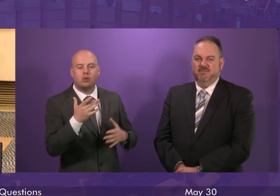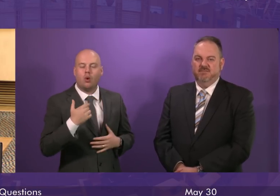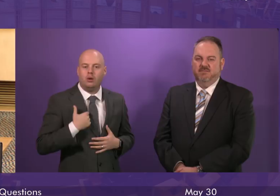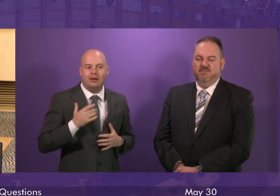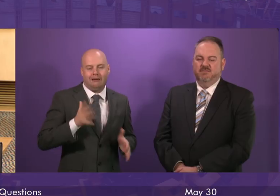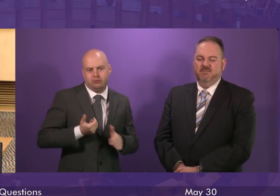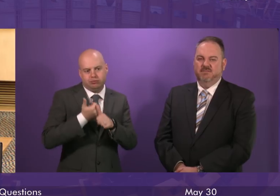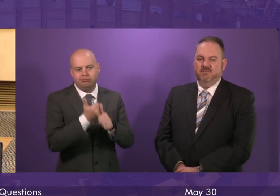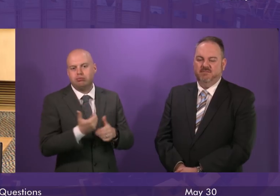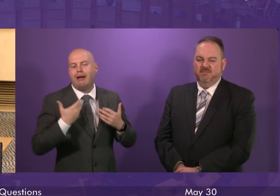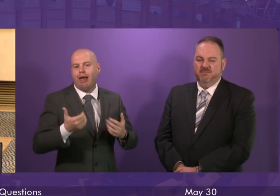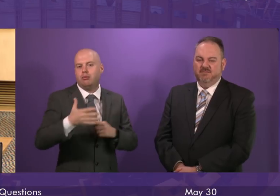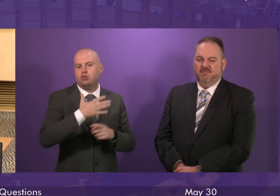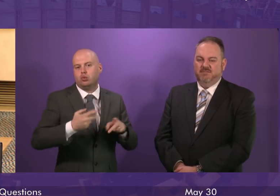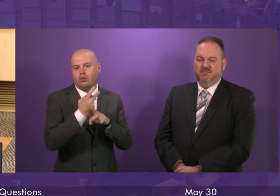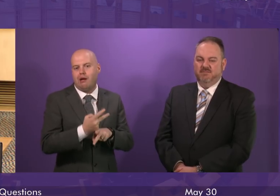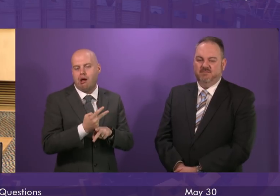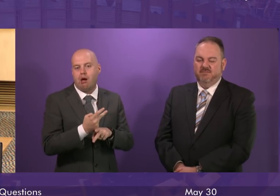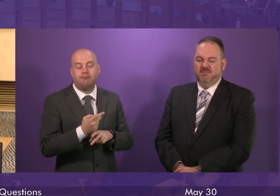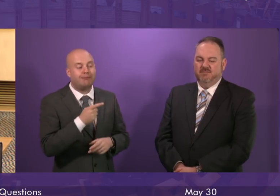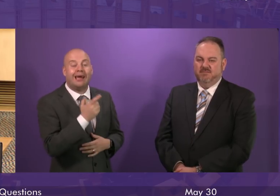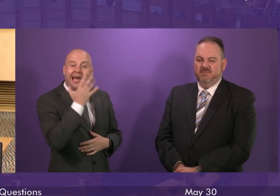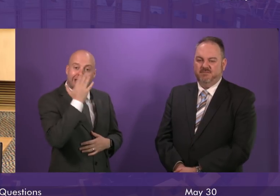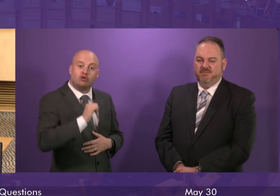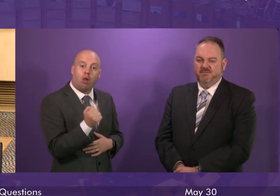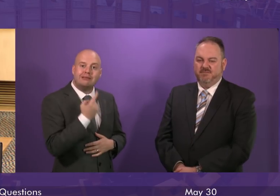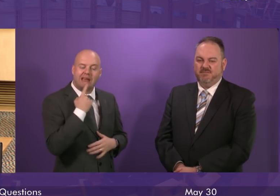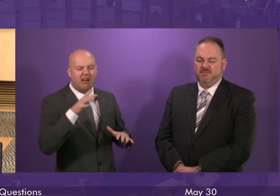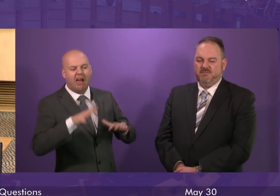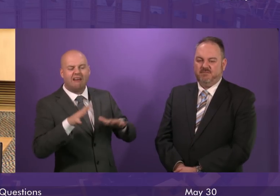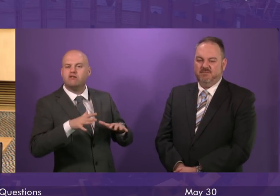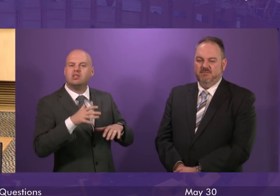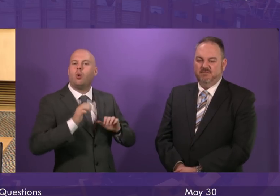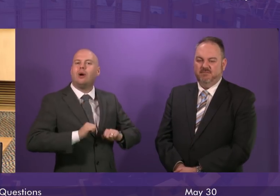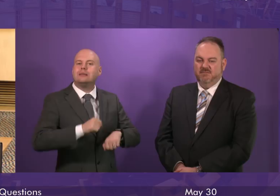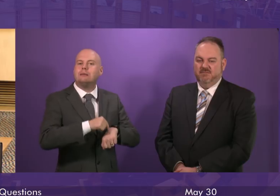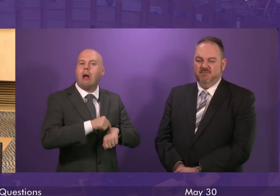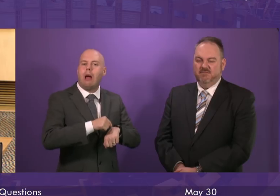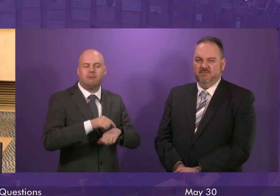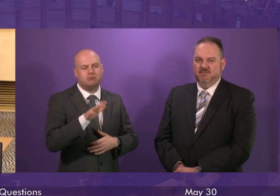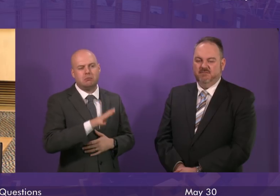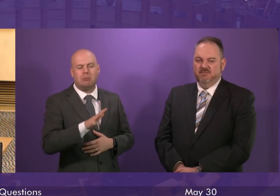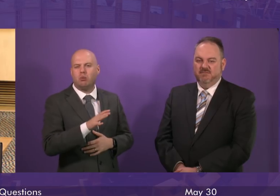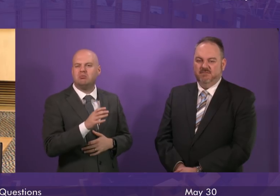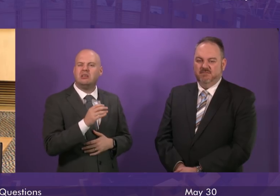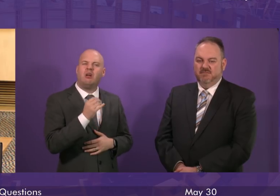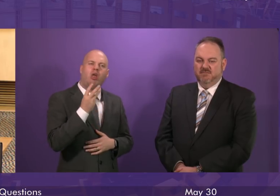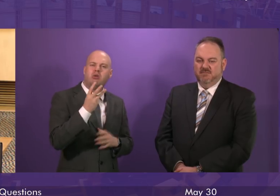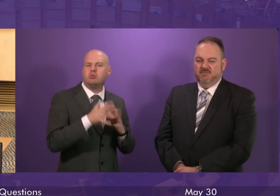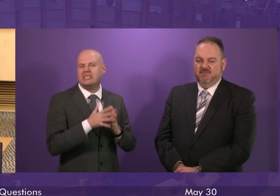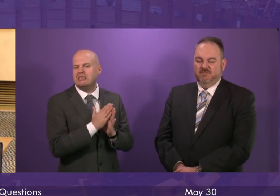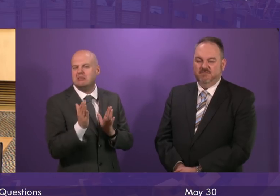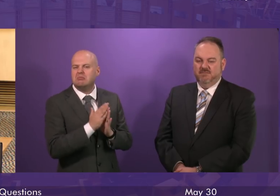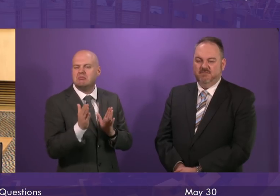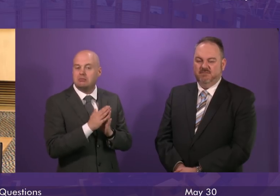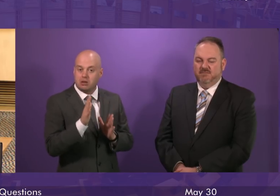care. Age Scotland's report finds that the average waiting time between assessment and receipt of care for those in most need is around three weeks but we want to